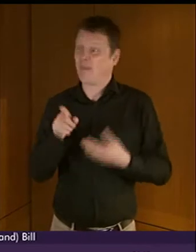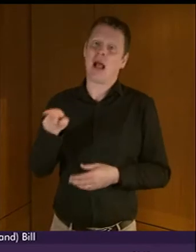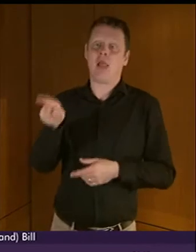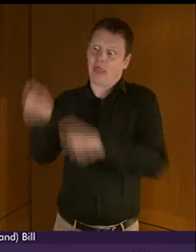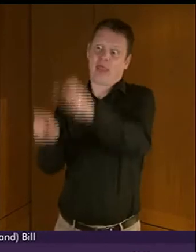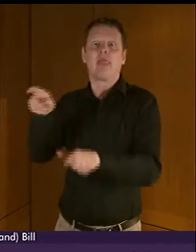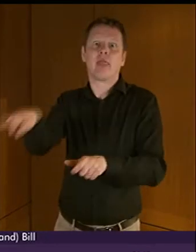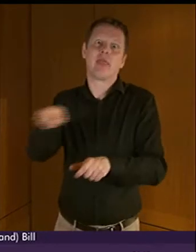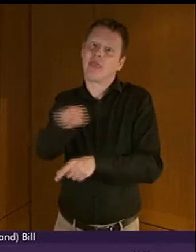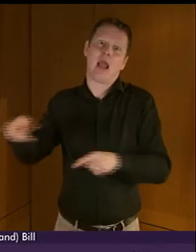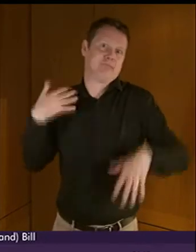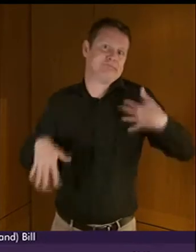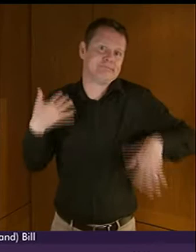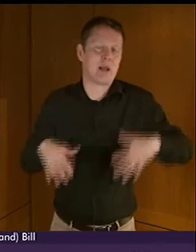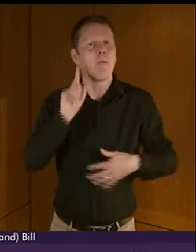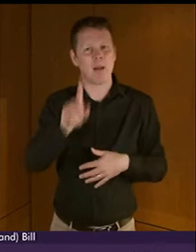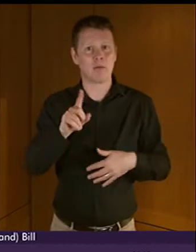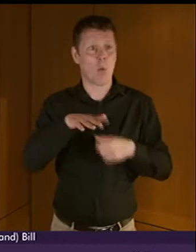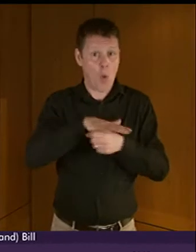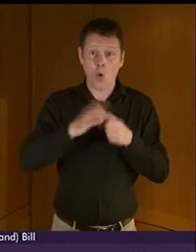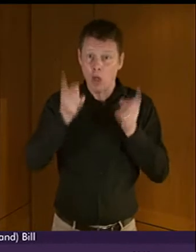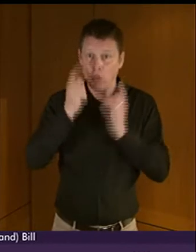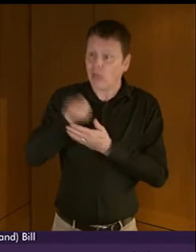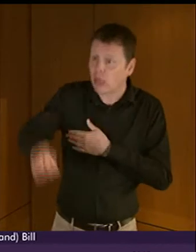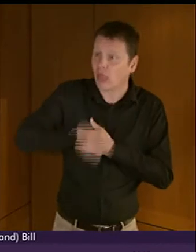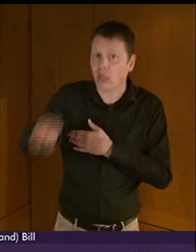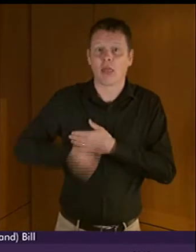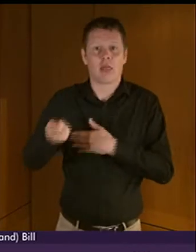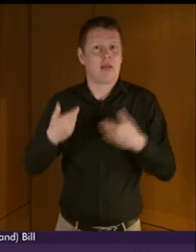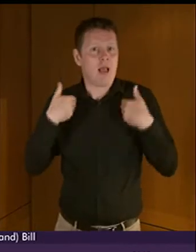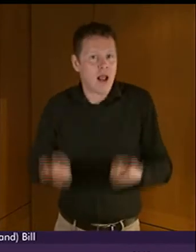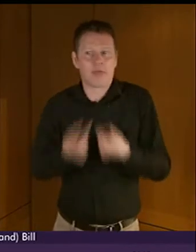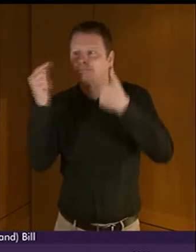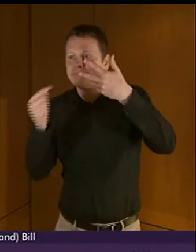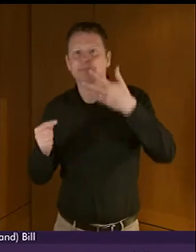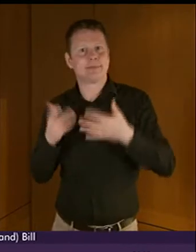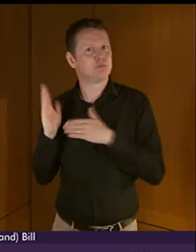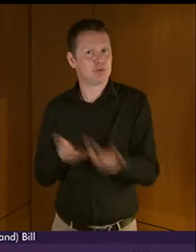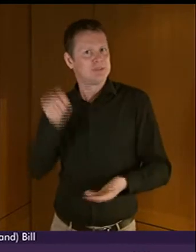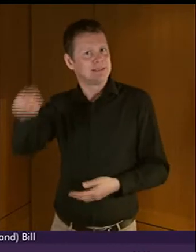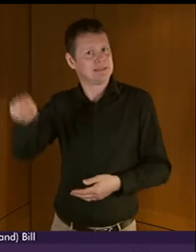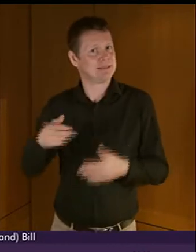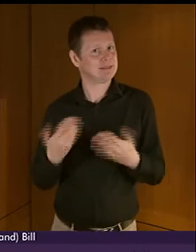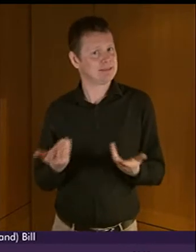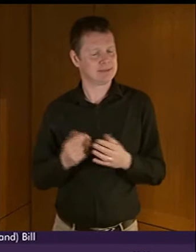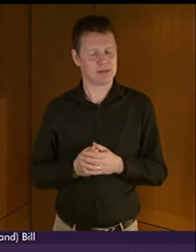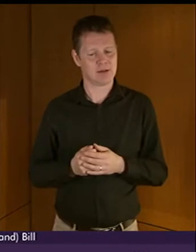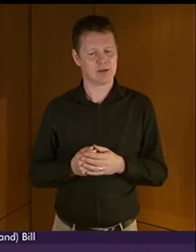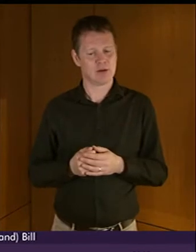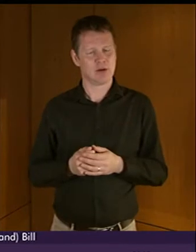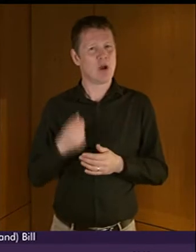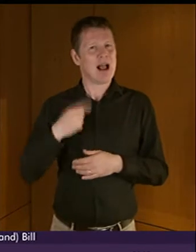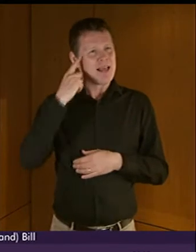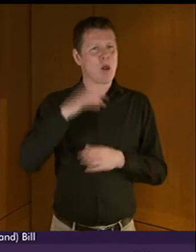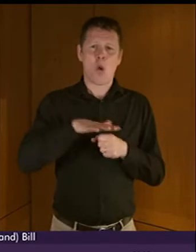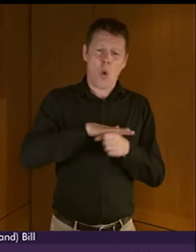societal level, but for local authorities too. In saying this, I mean that one of the consequences of public bodies and local